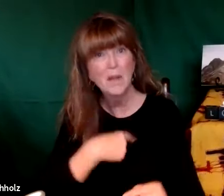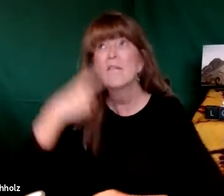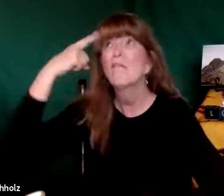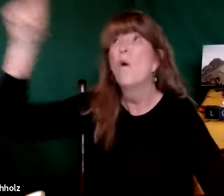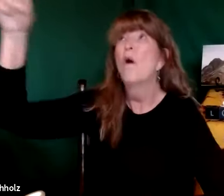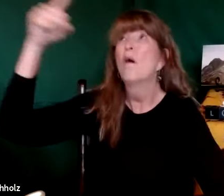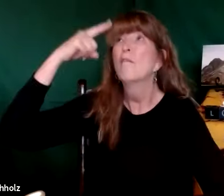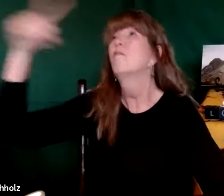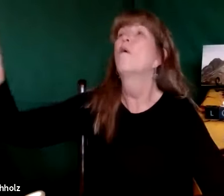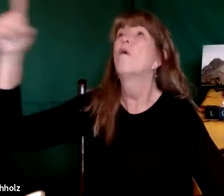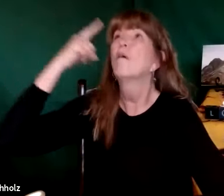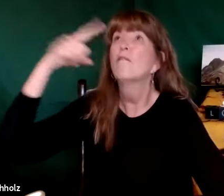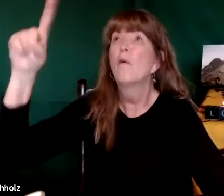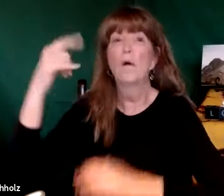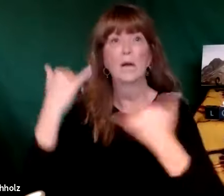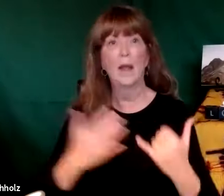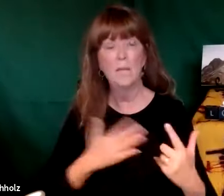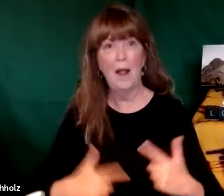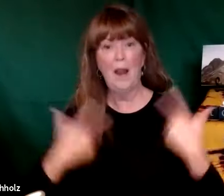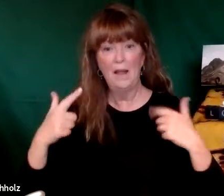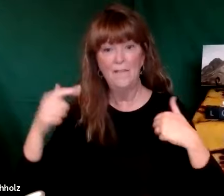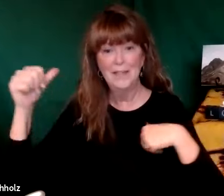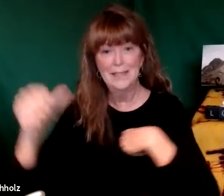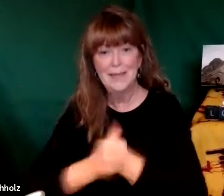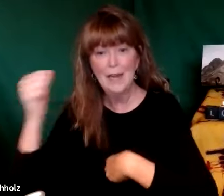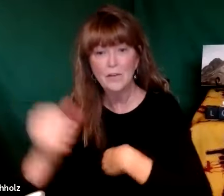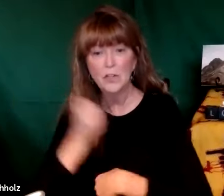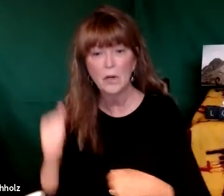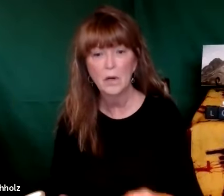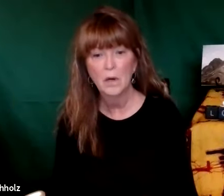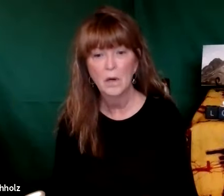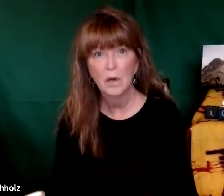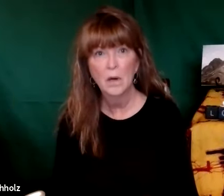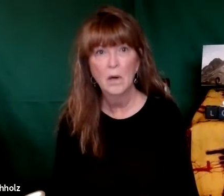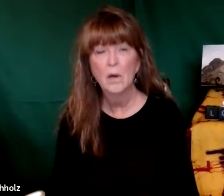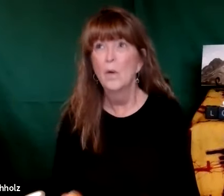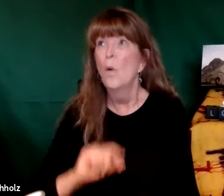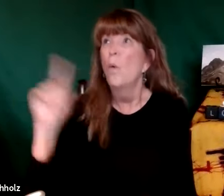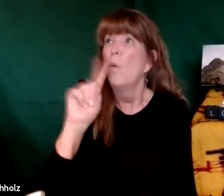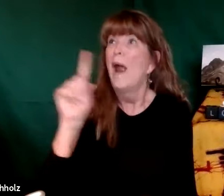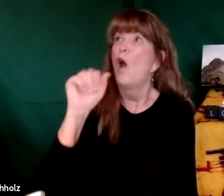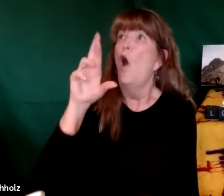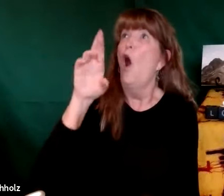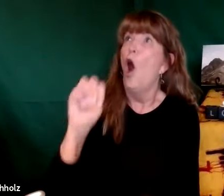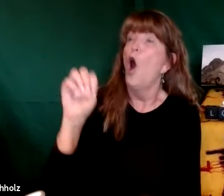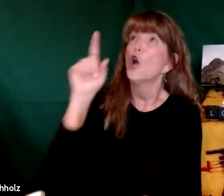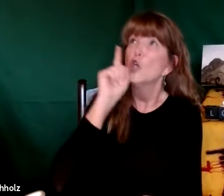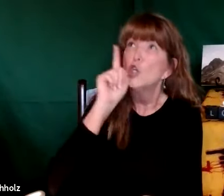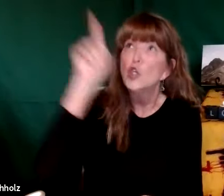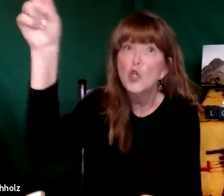him he was terrified so he was asking God why had he asked him to do all this stuff his life was